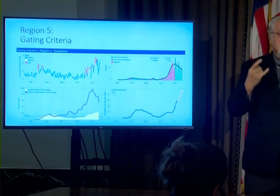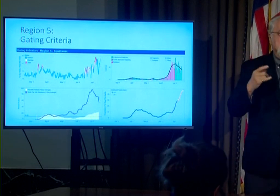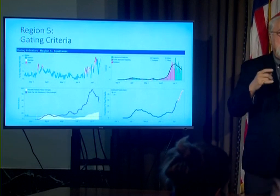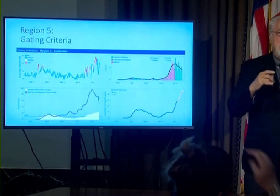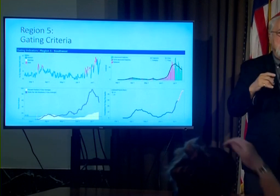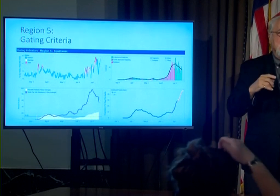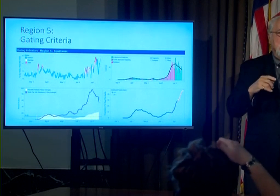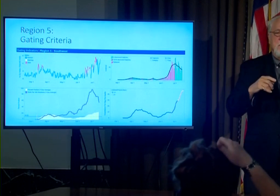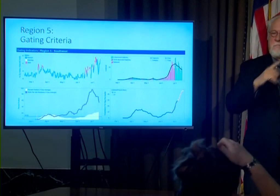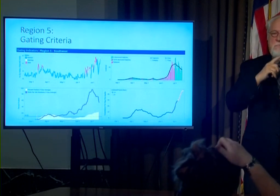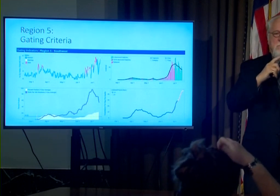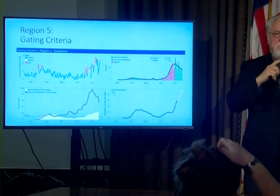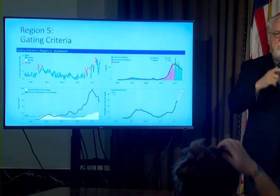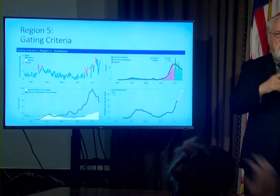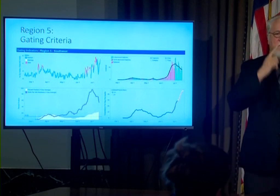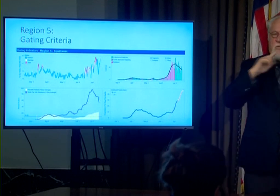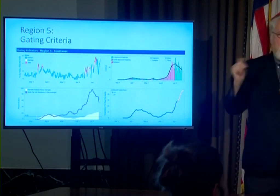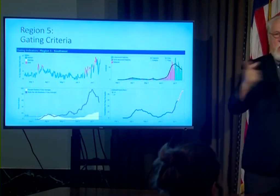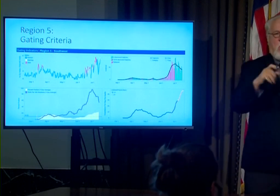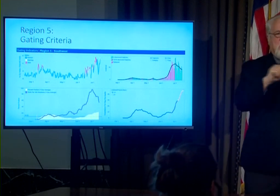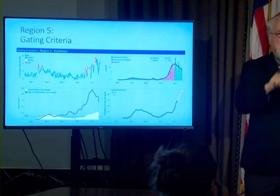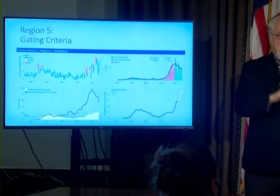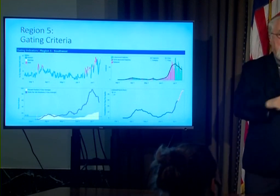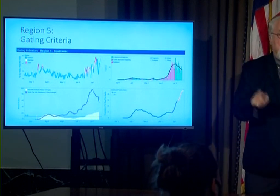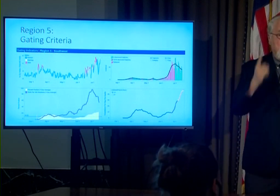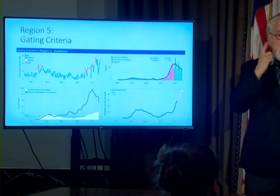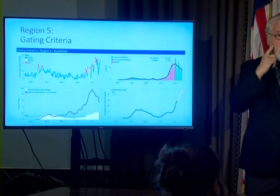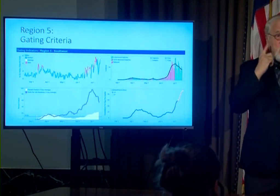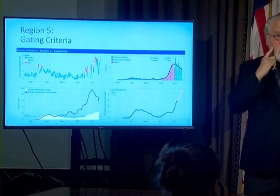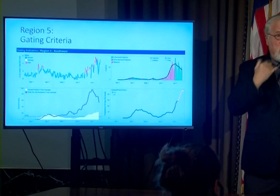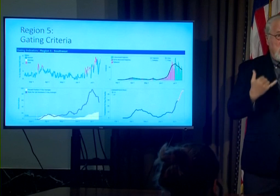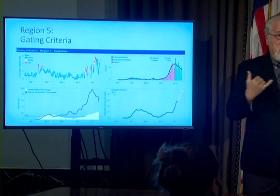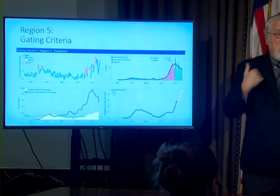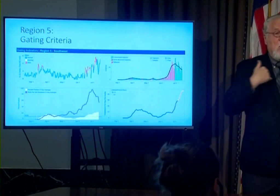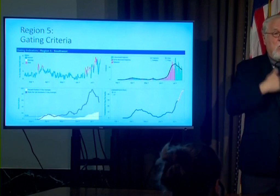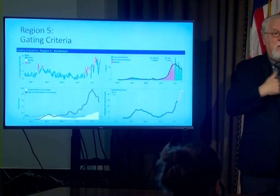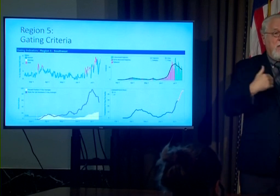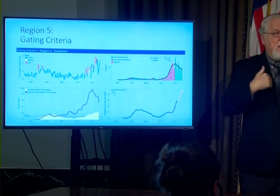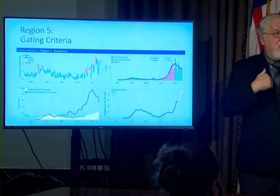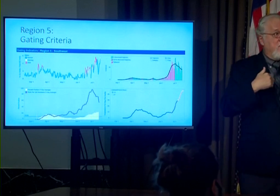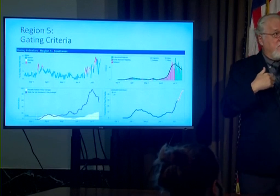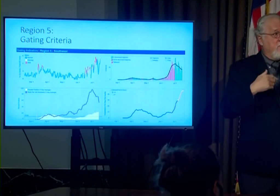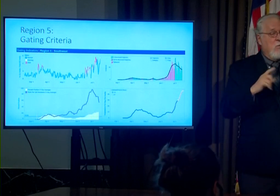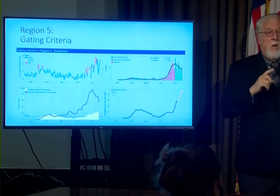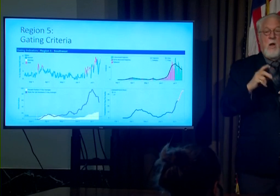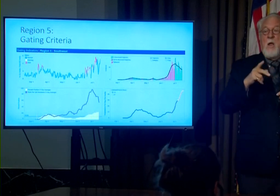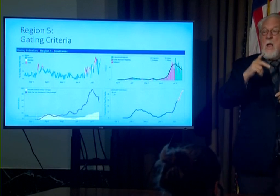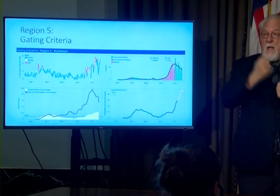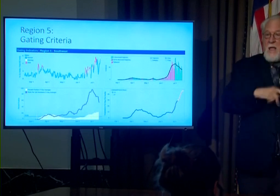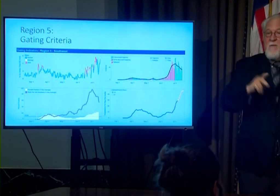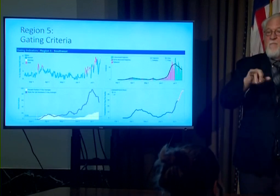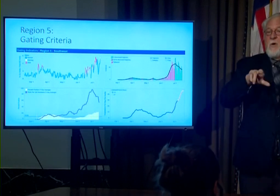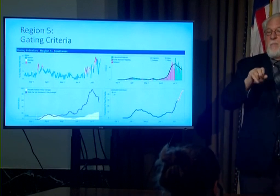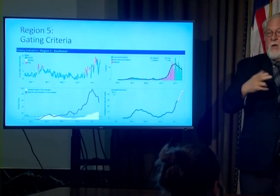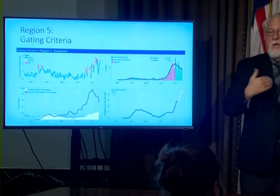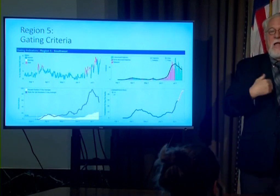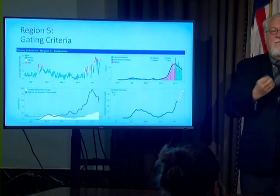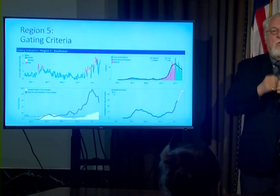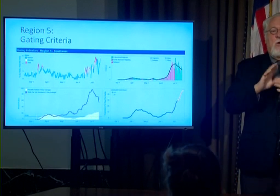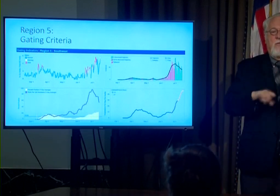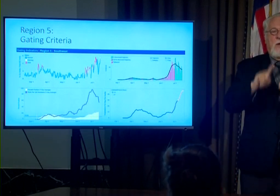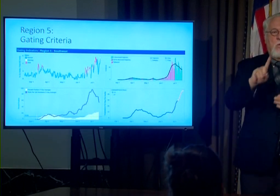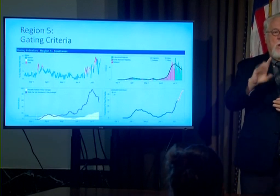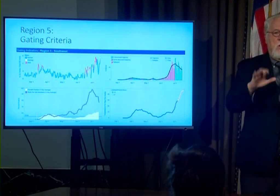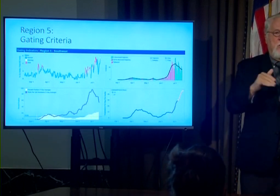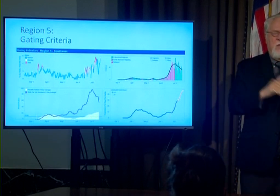uh mandate for for the uh state as you heard we're now in a situation where every parish across the state has more than 100 000